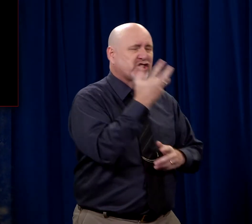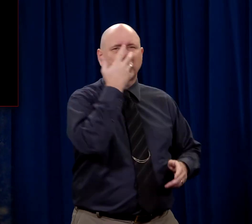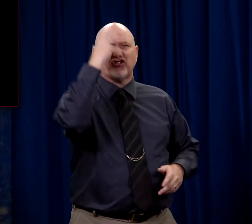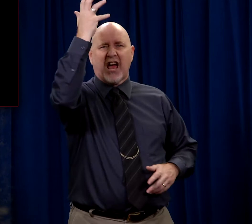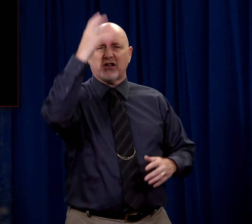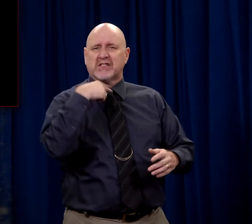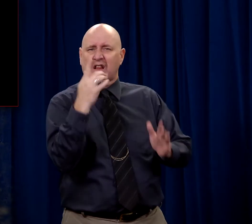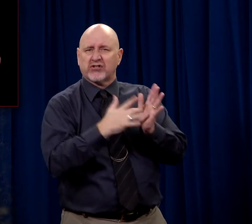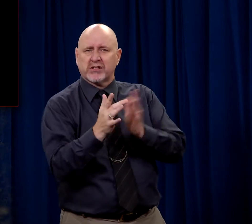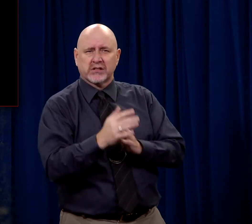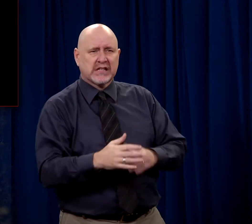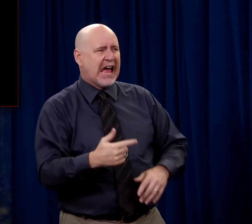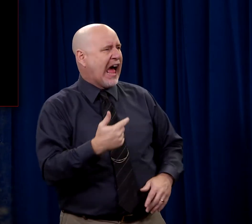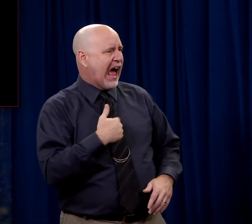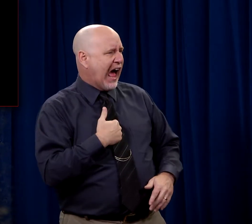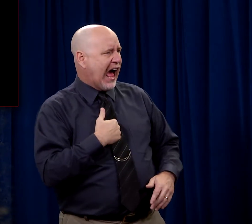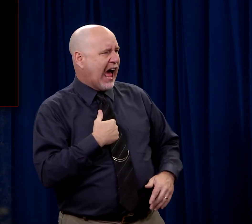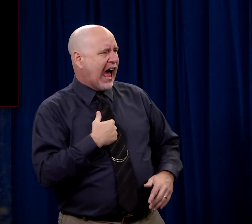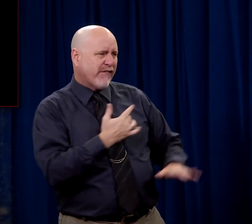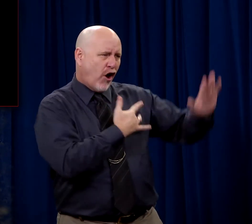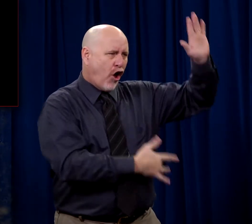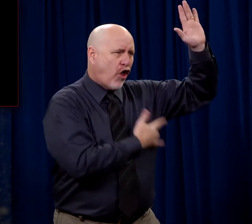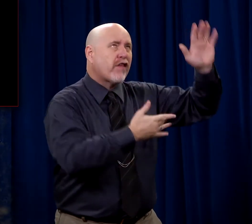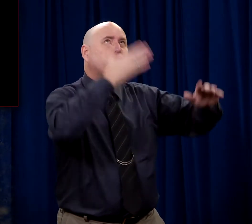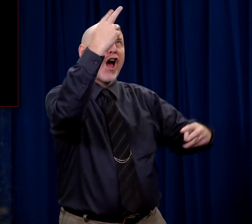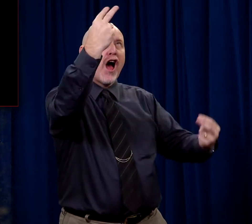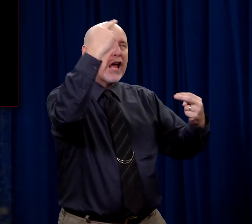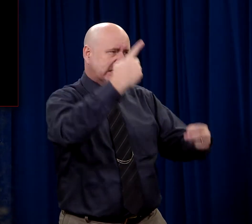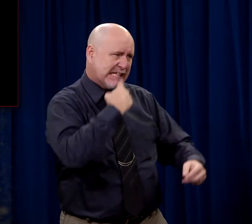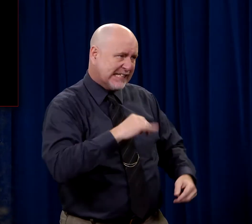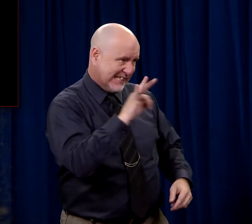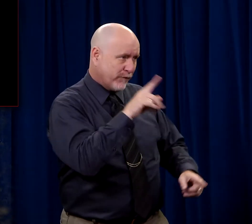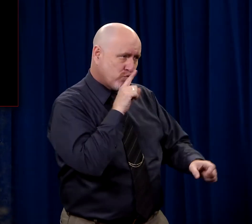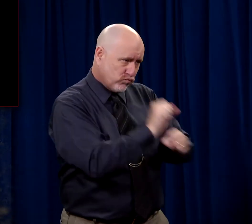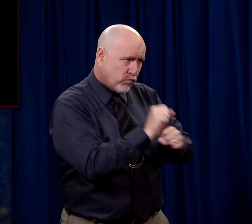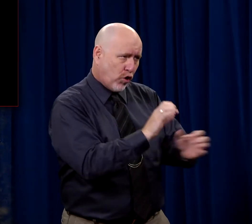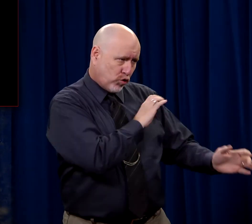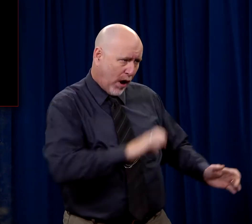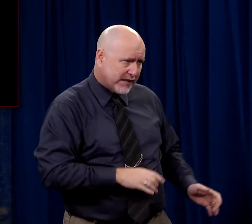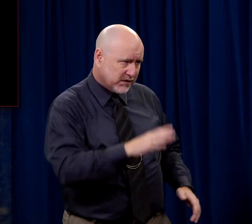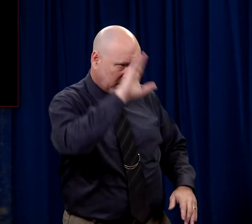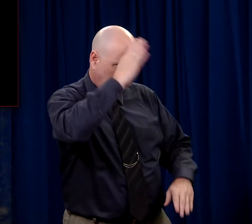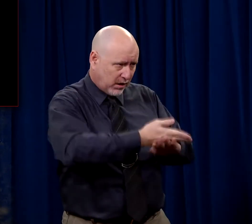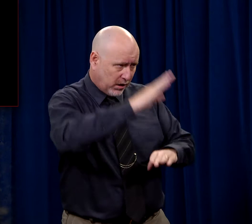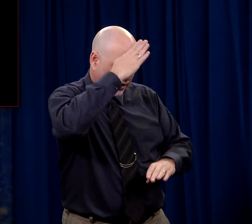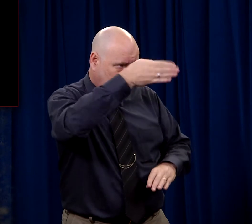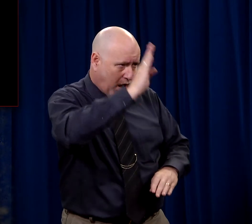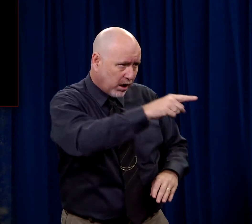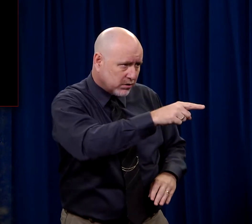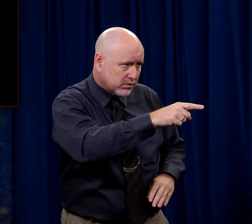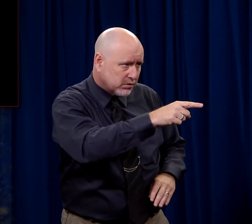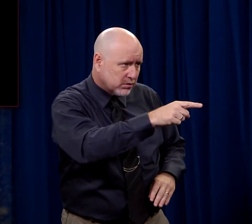shouts to Jesus, I put you under oath by the living God. Tell us if you are the Christ, the Son of God.